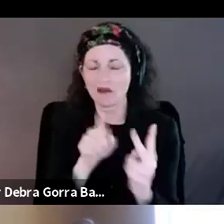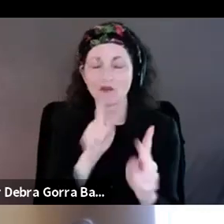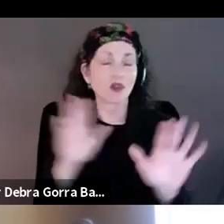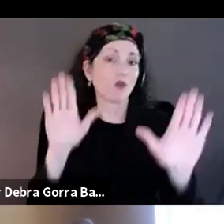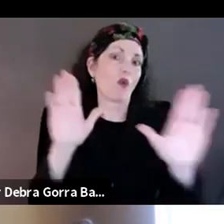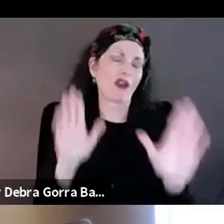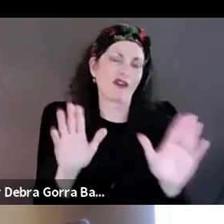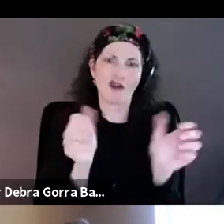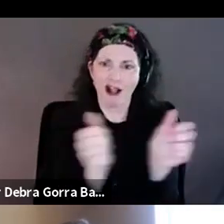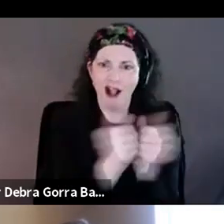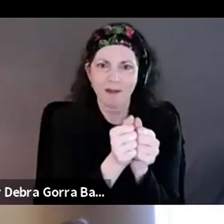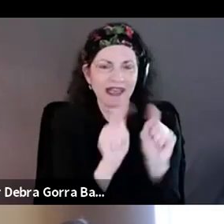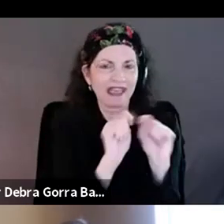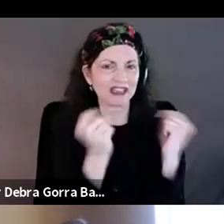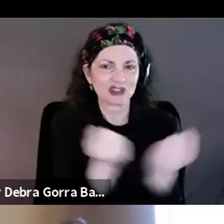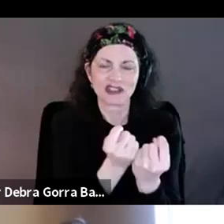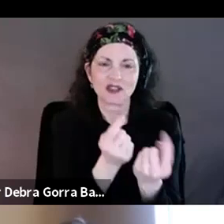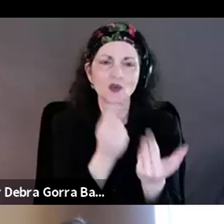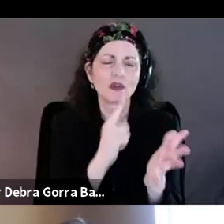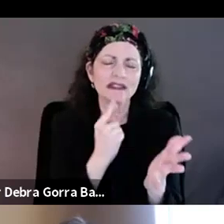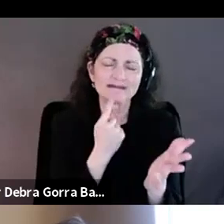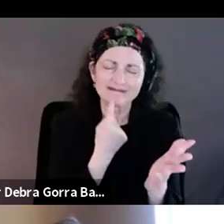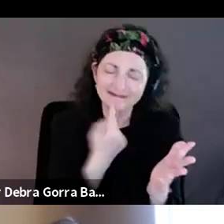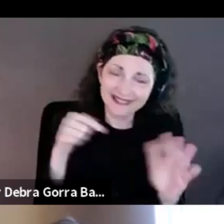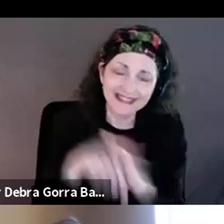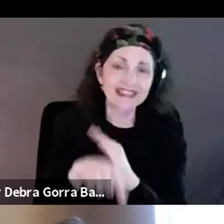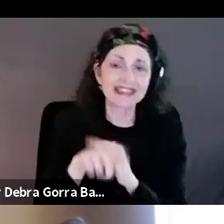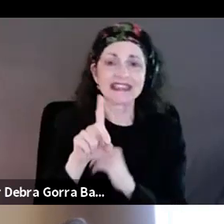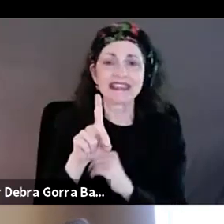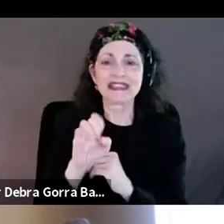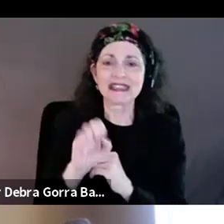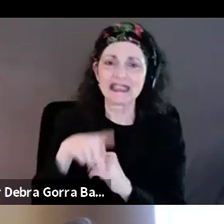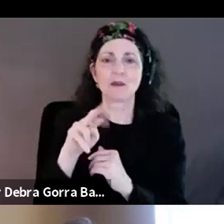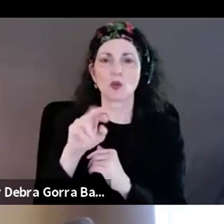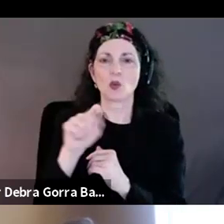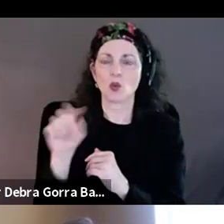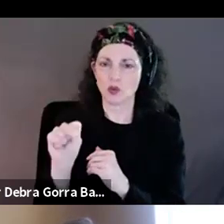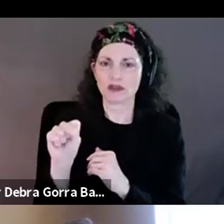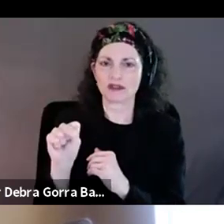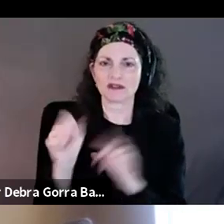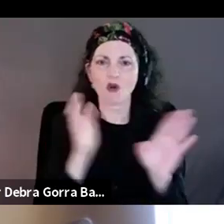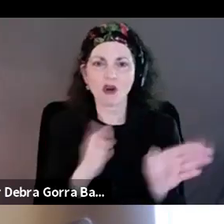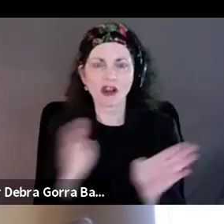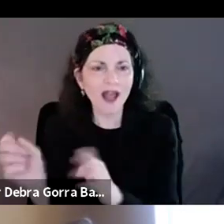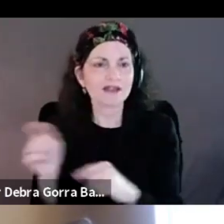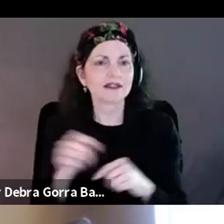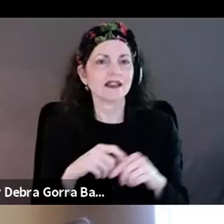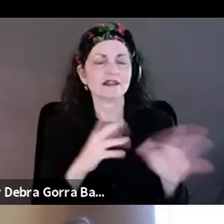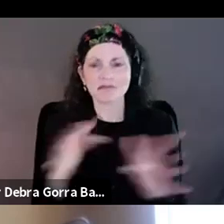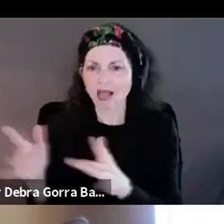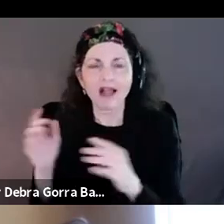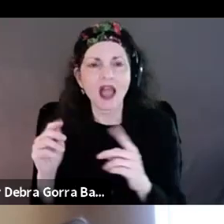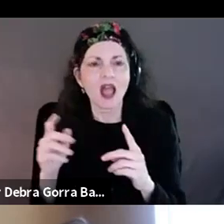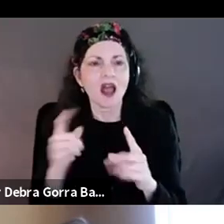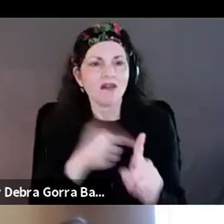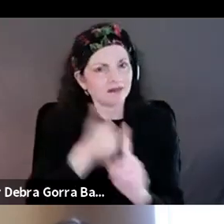really deep experience in grassroots organizing and advocacy, but also, you know, having communications experience and a